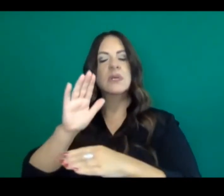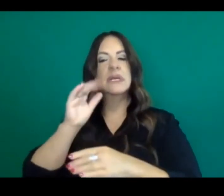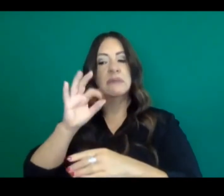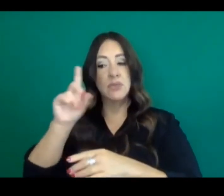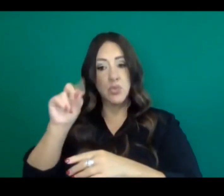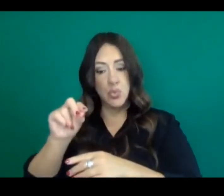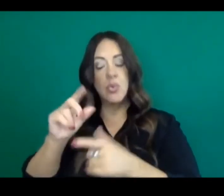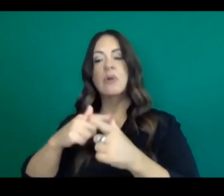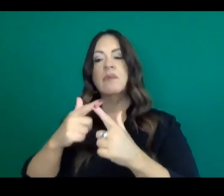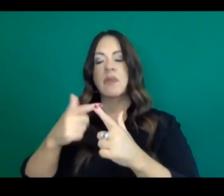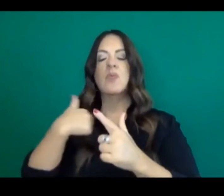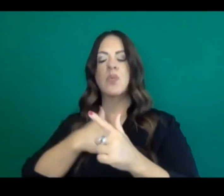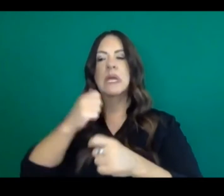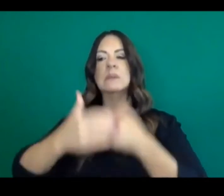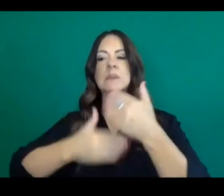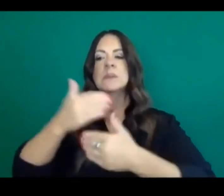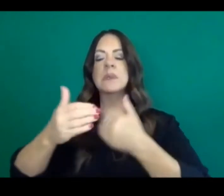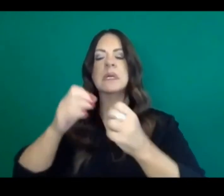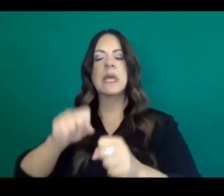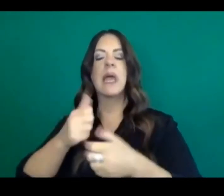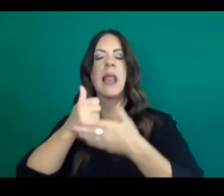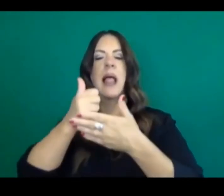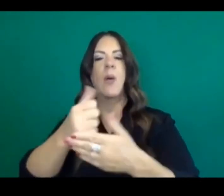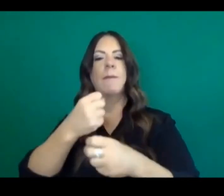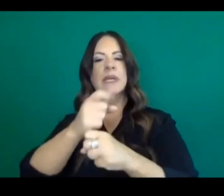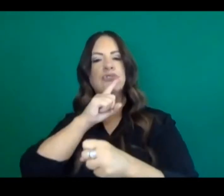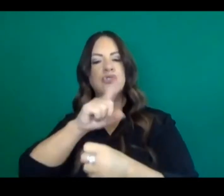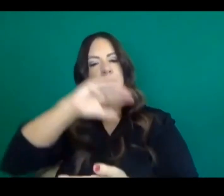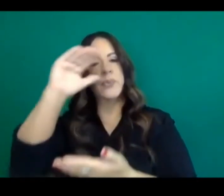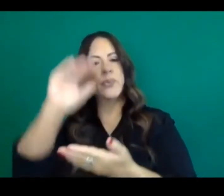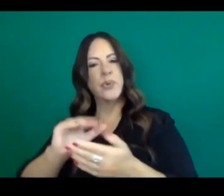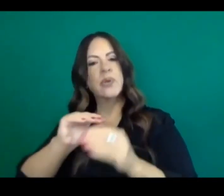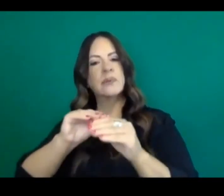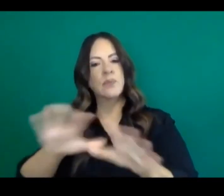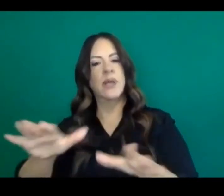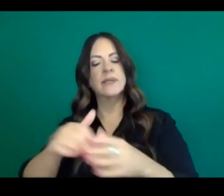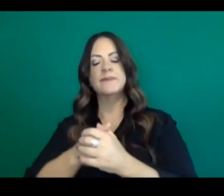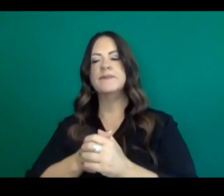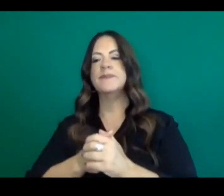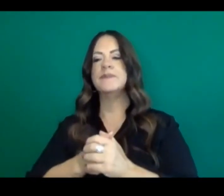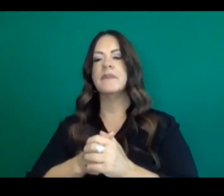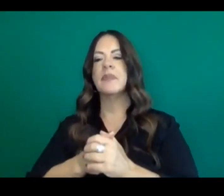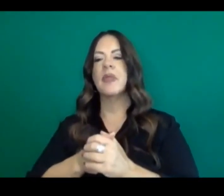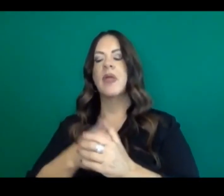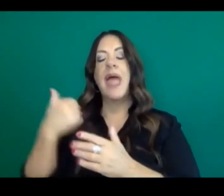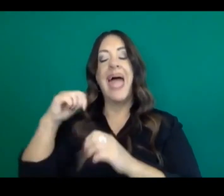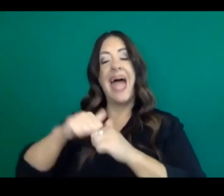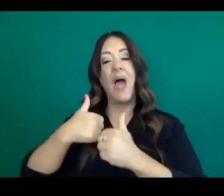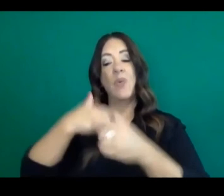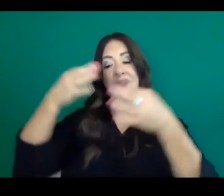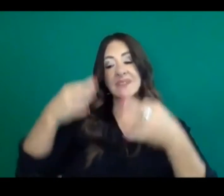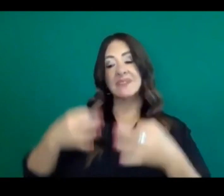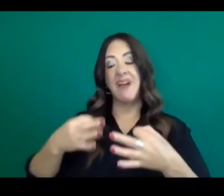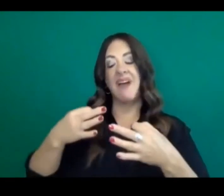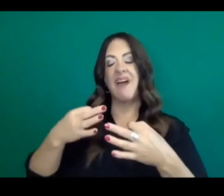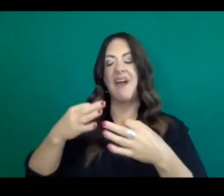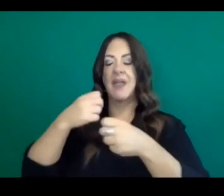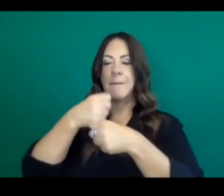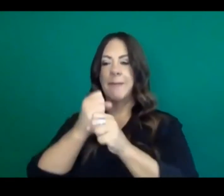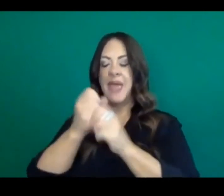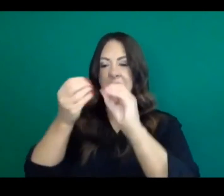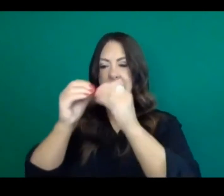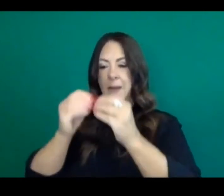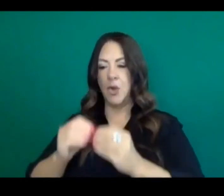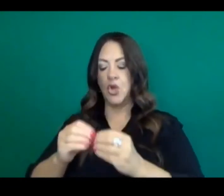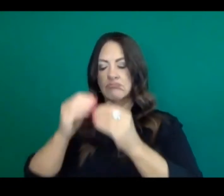risking increased transmissions. As far as the metric cutoffs, you know, we we do know that getting to the least restrictive